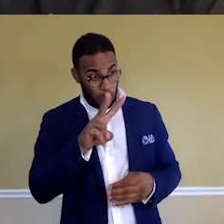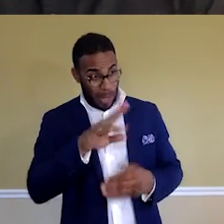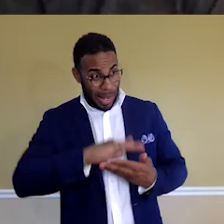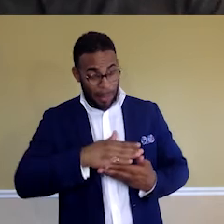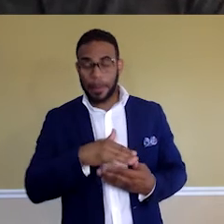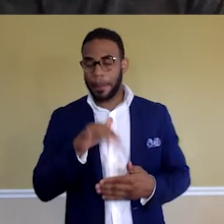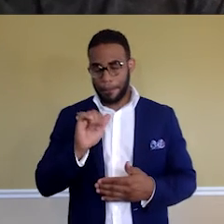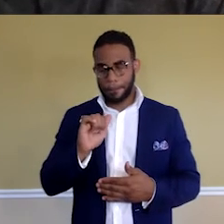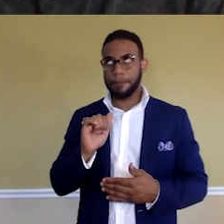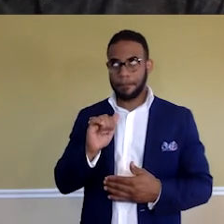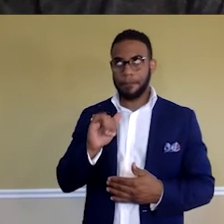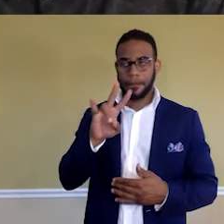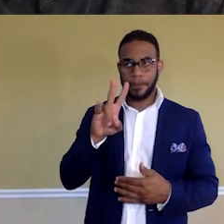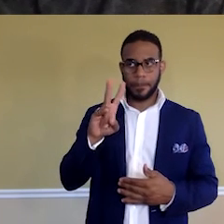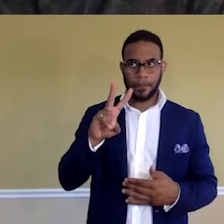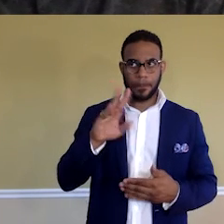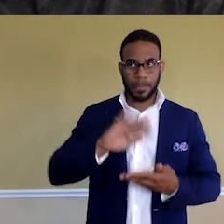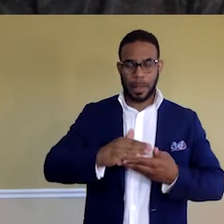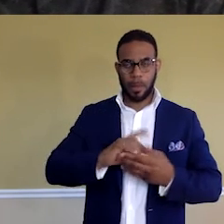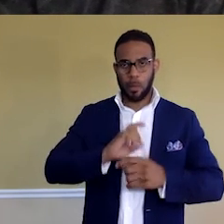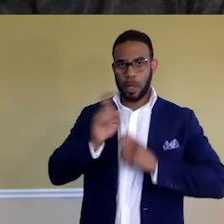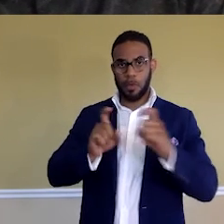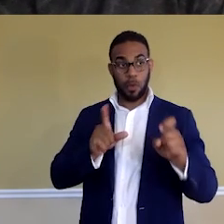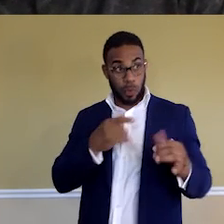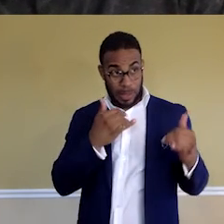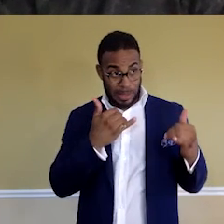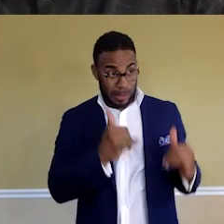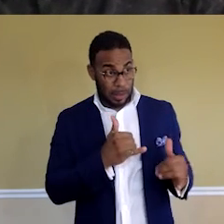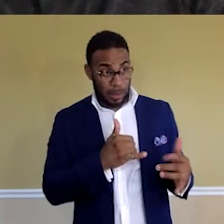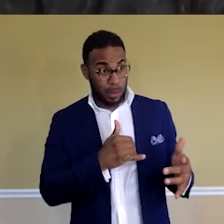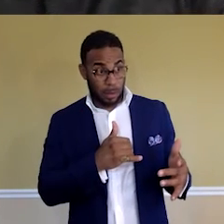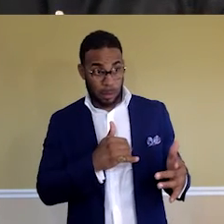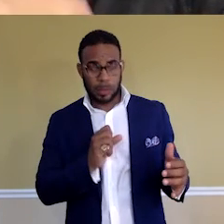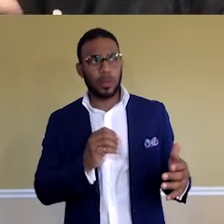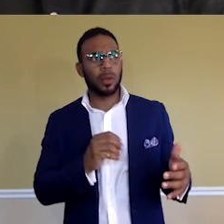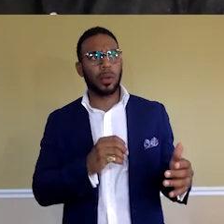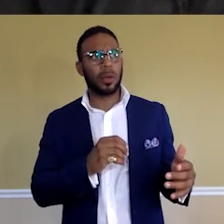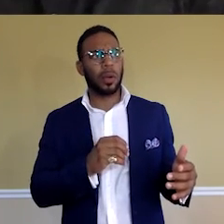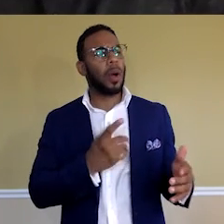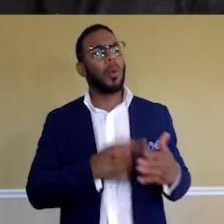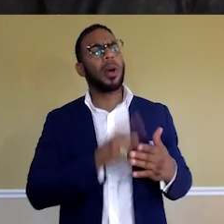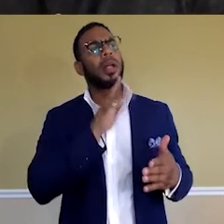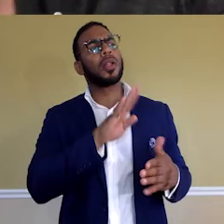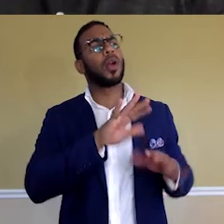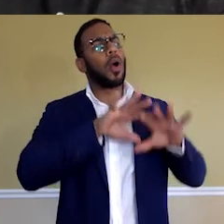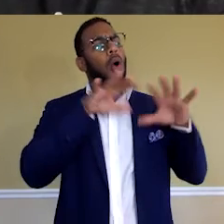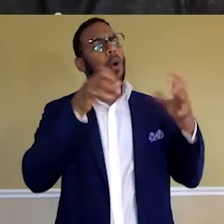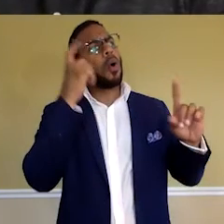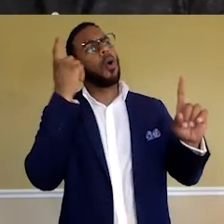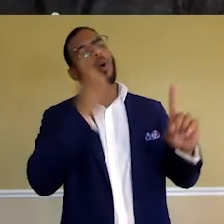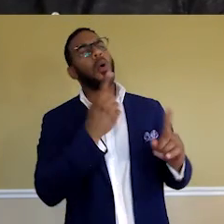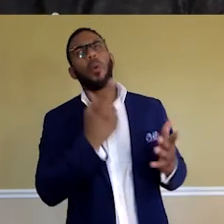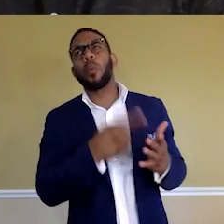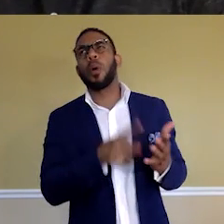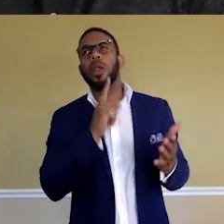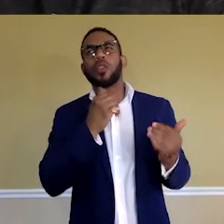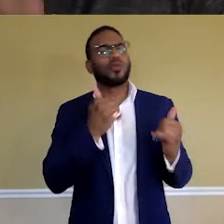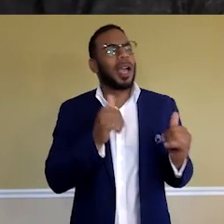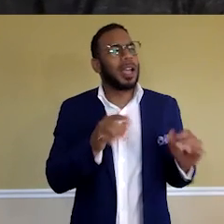now. That's amazing. And you're still – so what is your overall goal? Like what are you trying to achieve